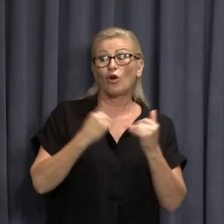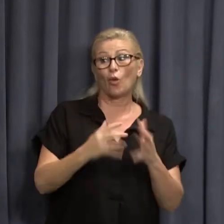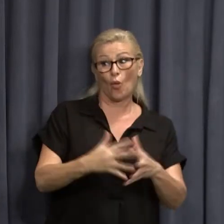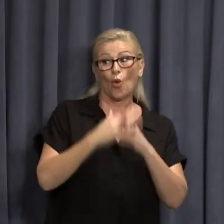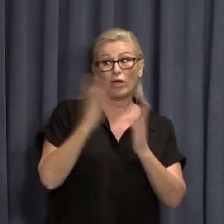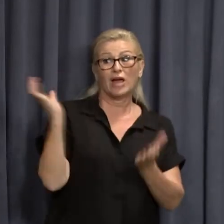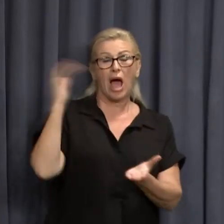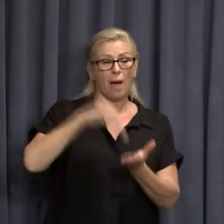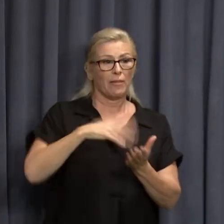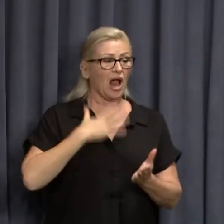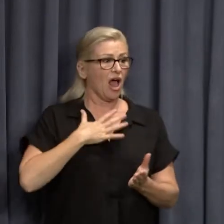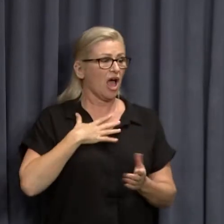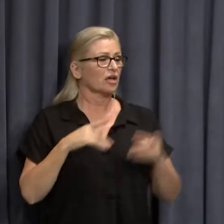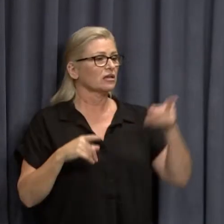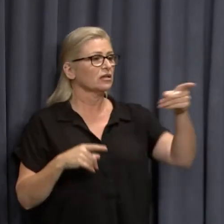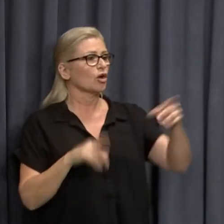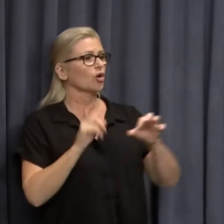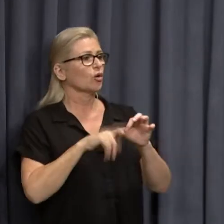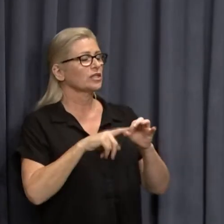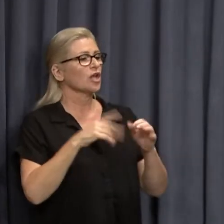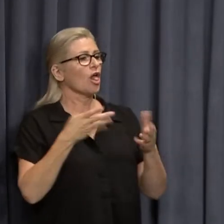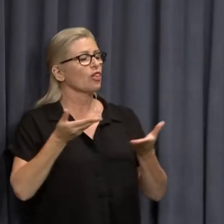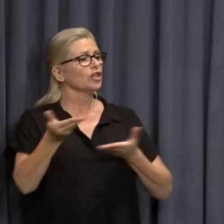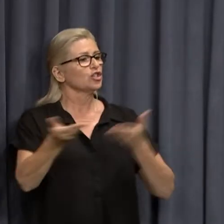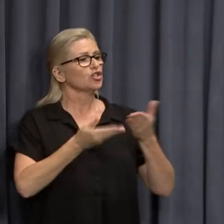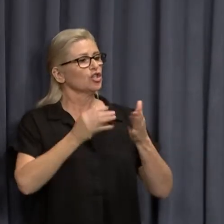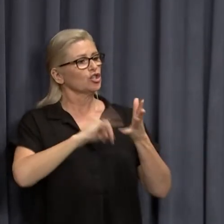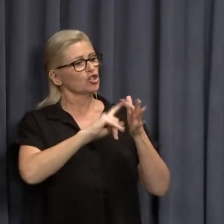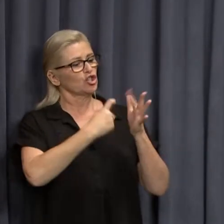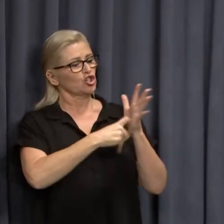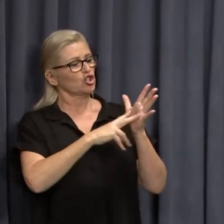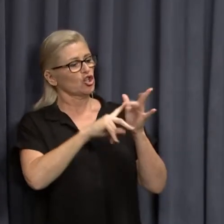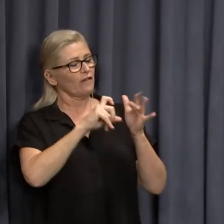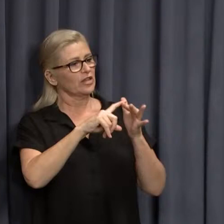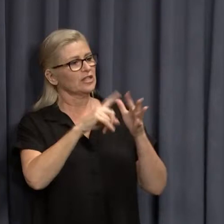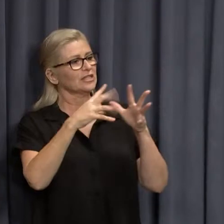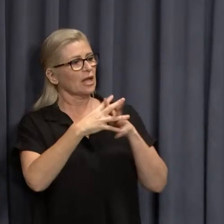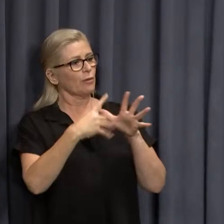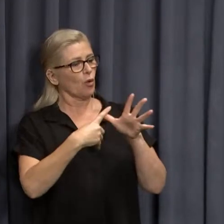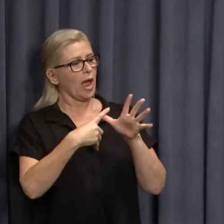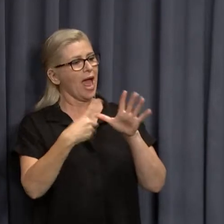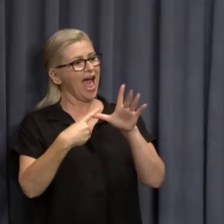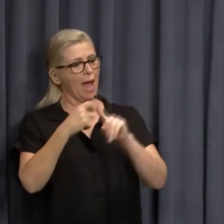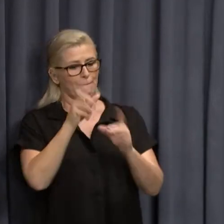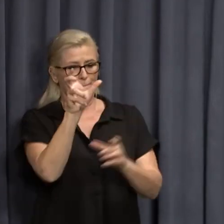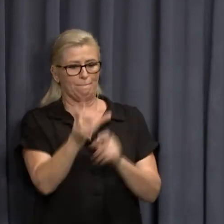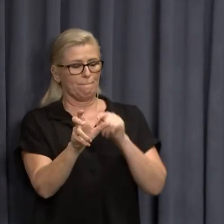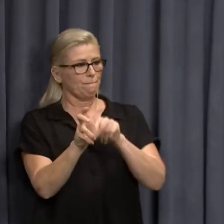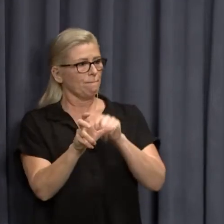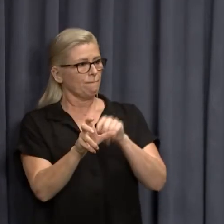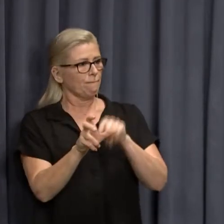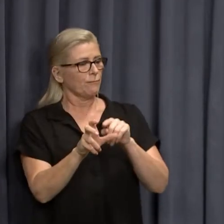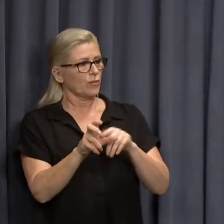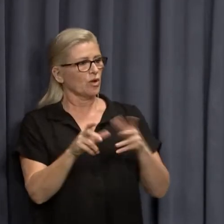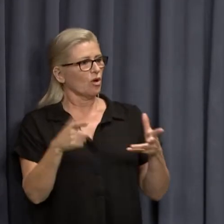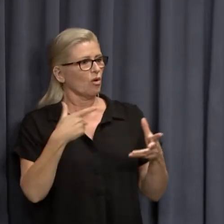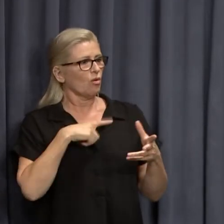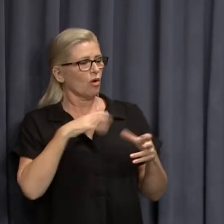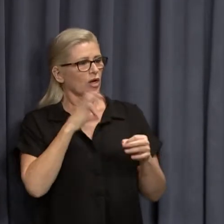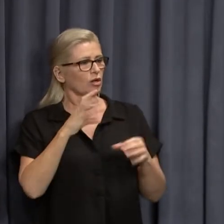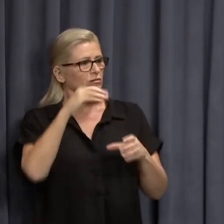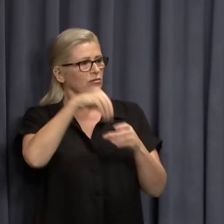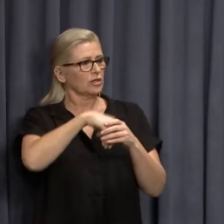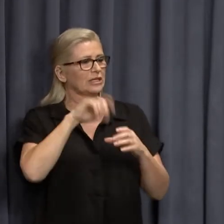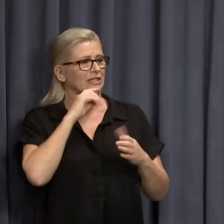The ServiceWA app was mentioned before. How come that was not simply incorporated into